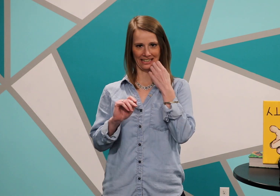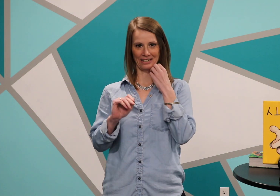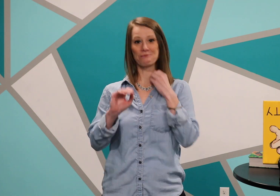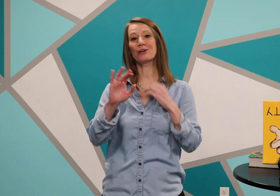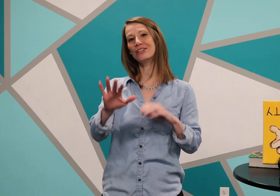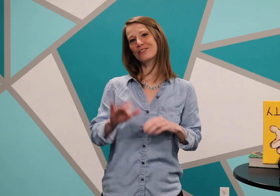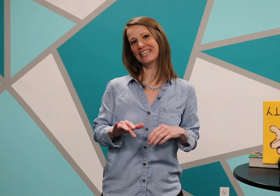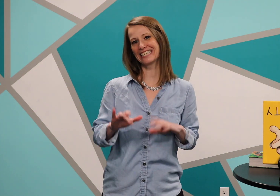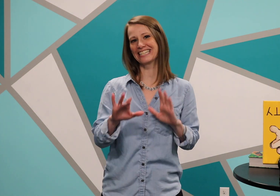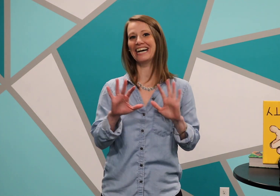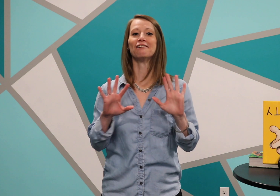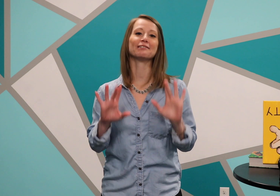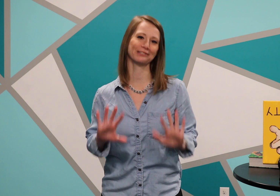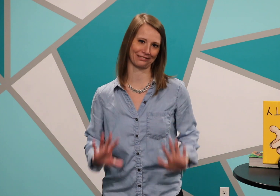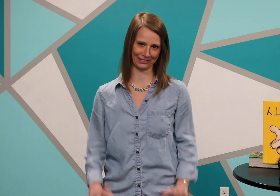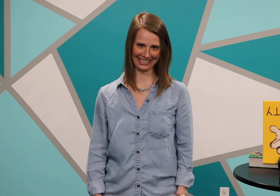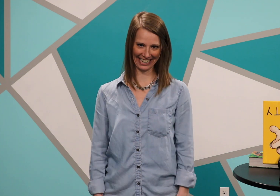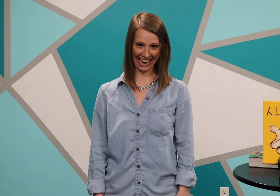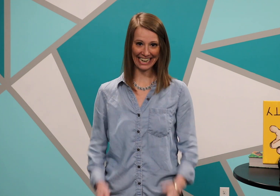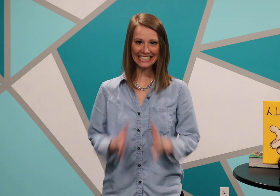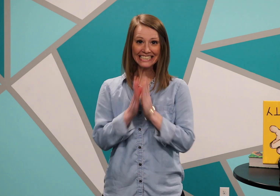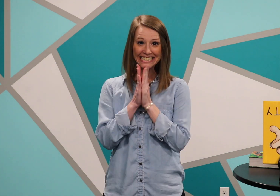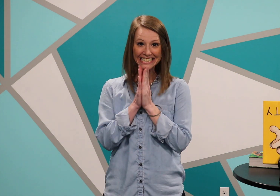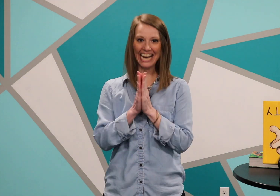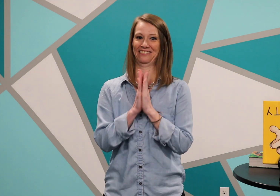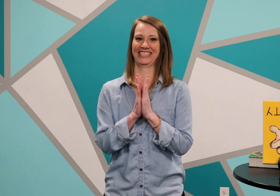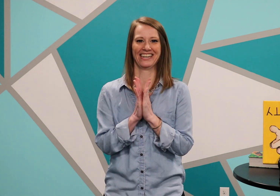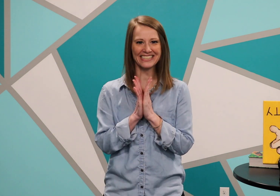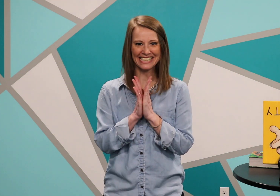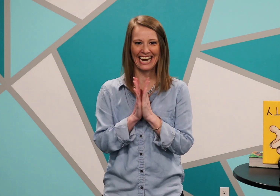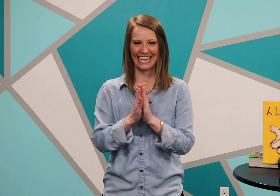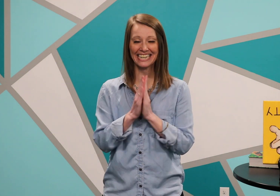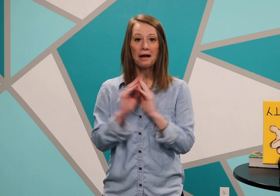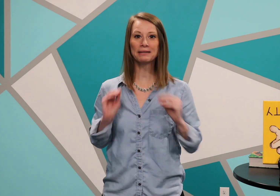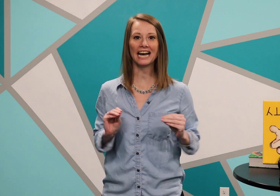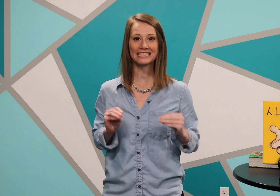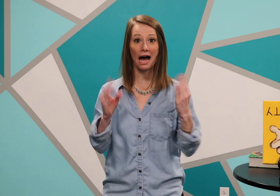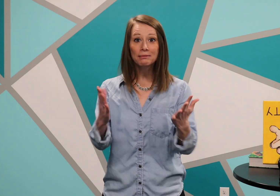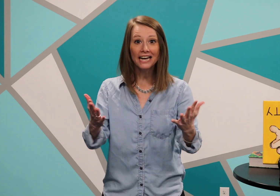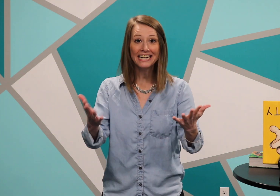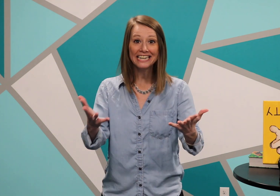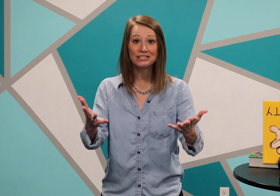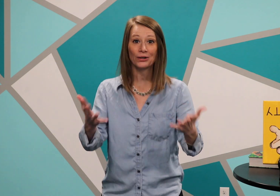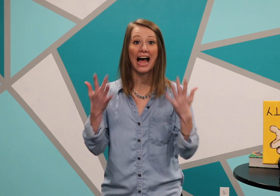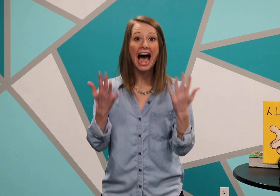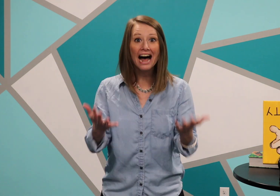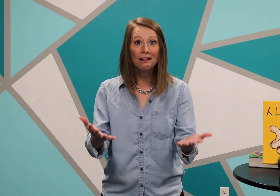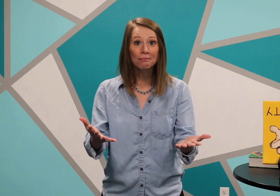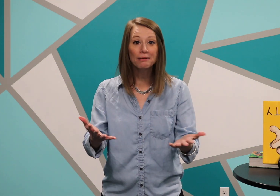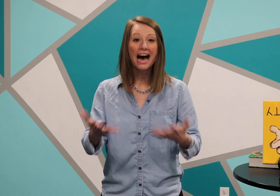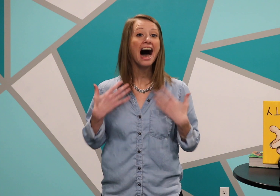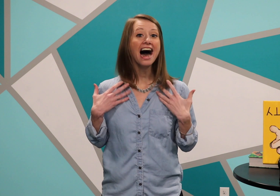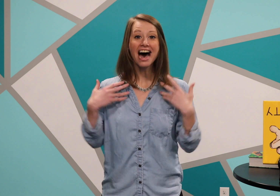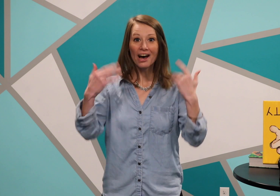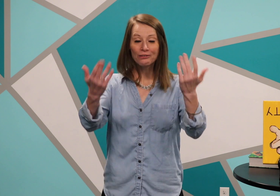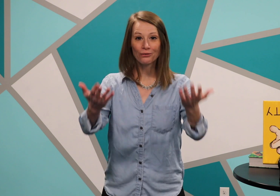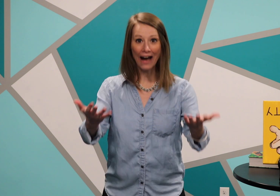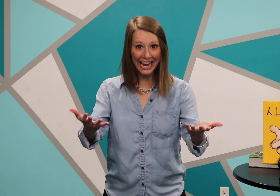We're going to do things a little different today. I'm so excited because I'm going to need your help. Right?